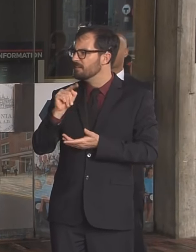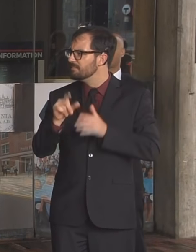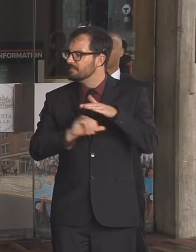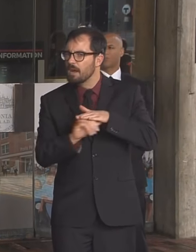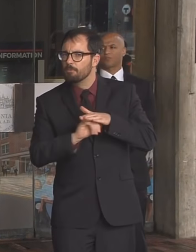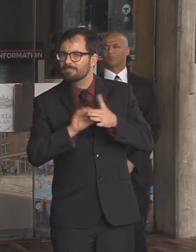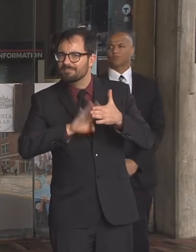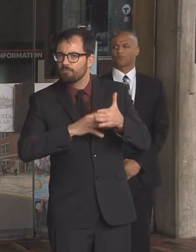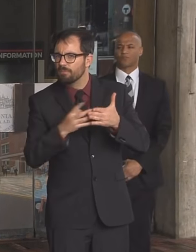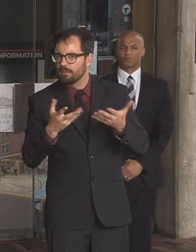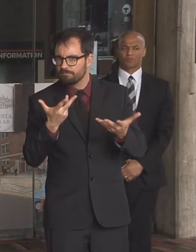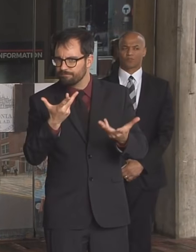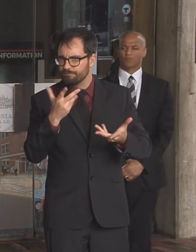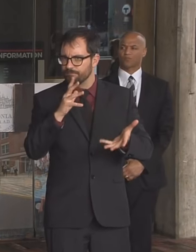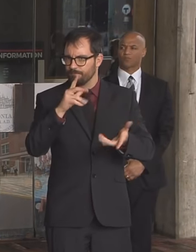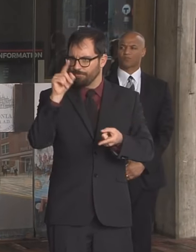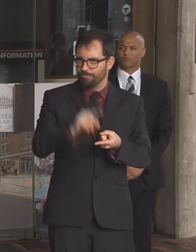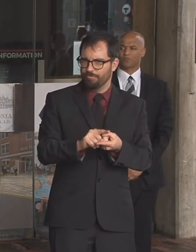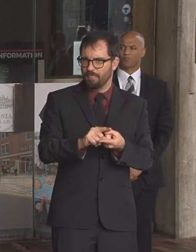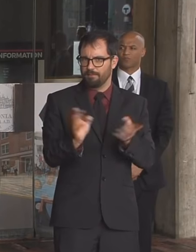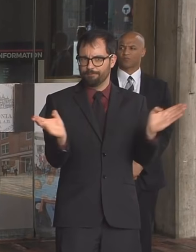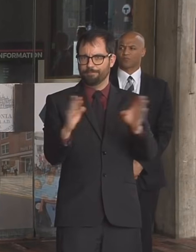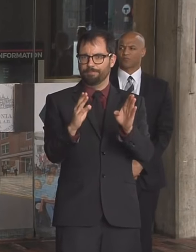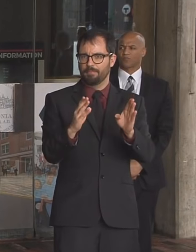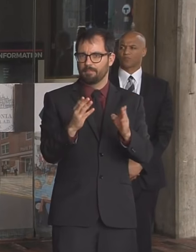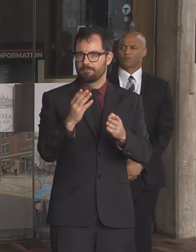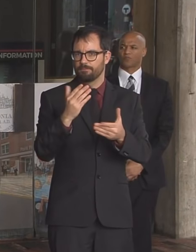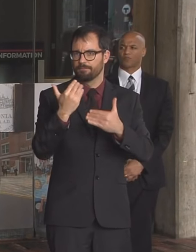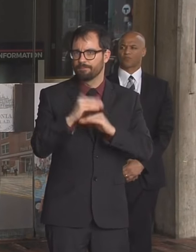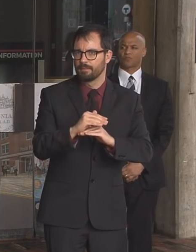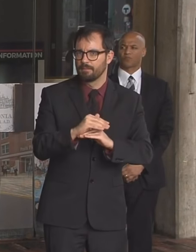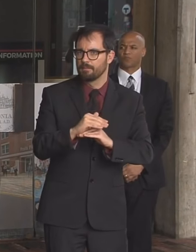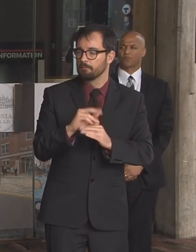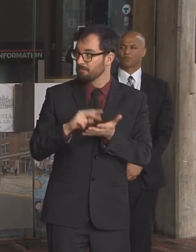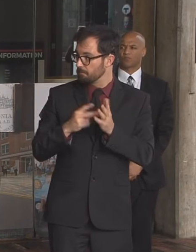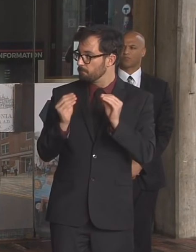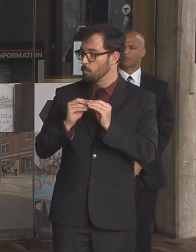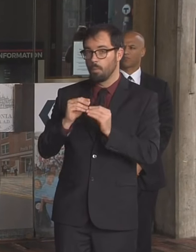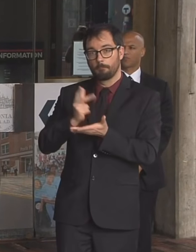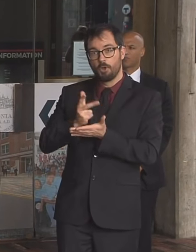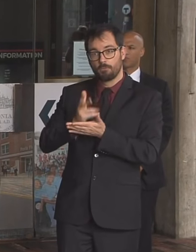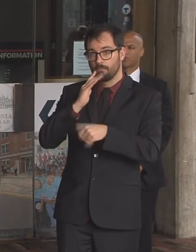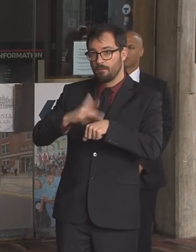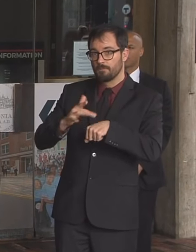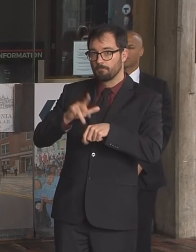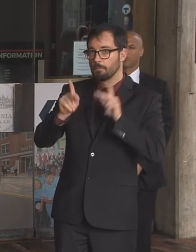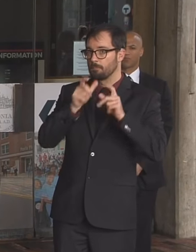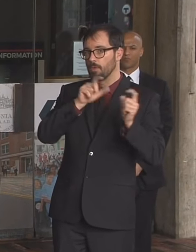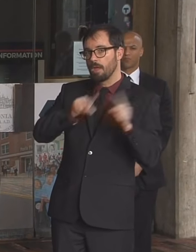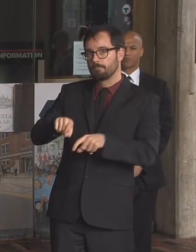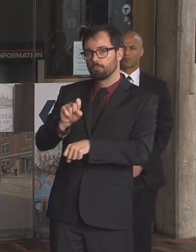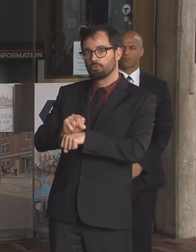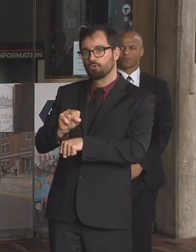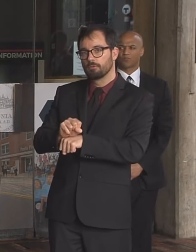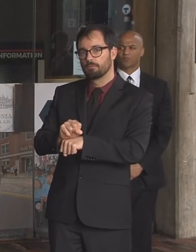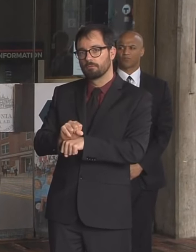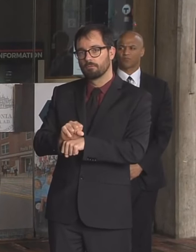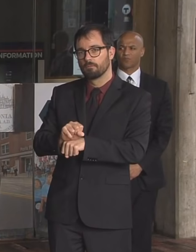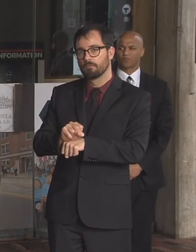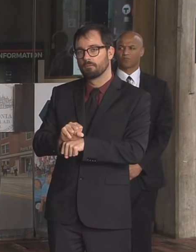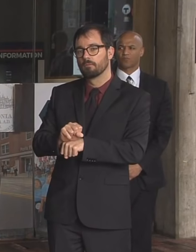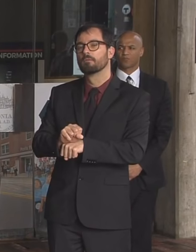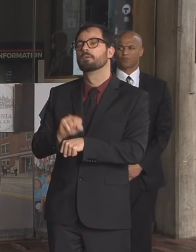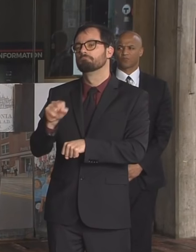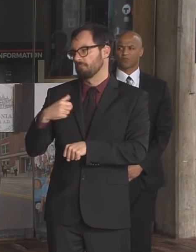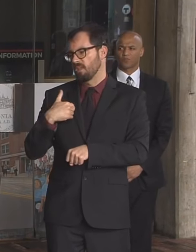garages uh we've had 12 12 um garages have worked with us uh to offer reduced rates and sometimes some of those cases free so we're